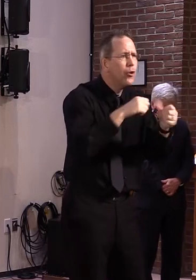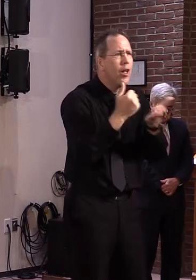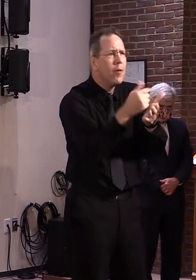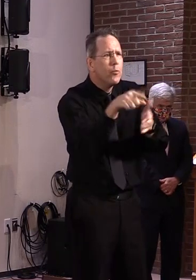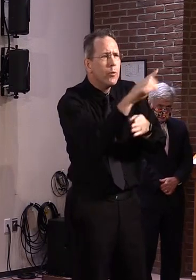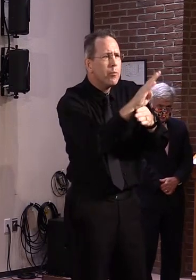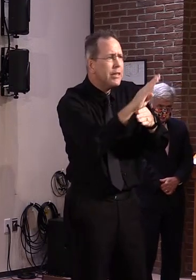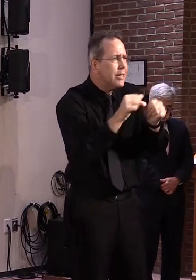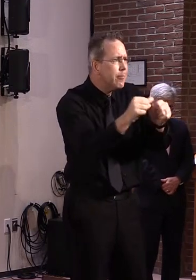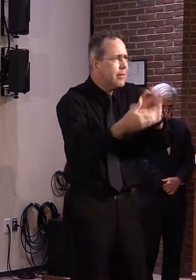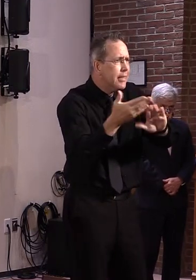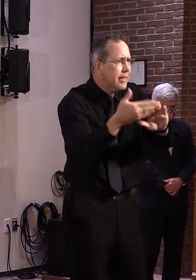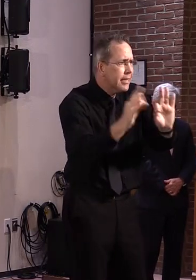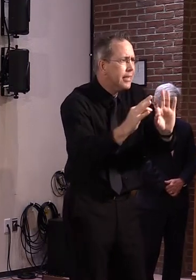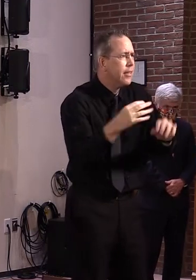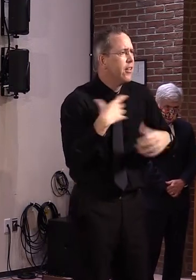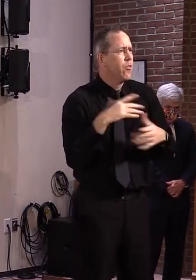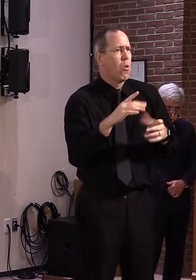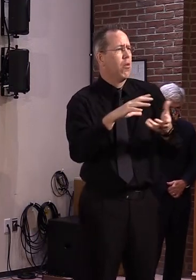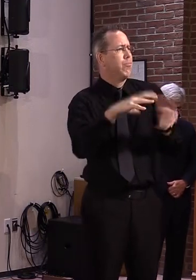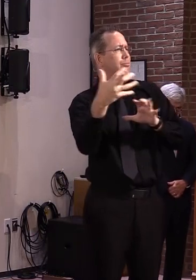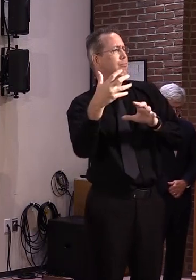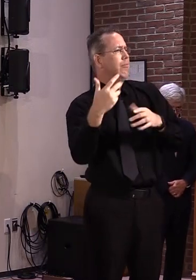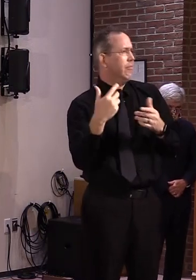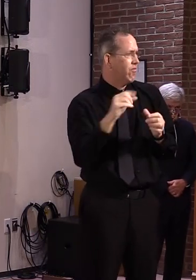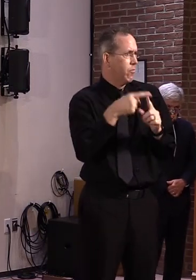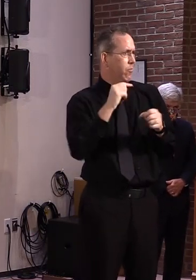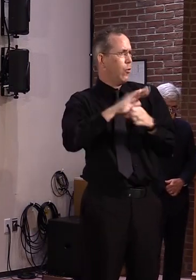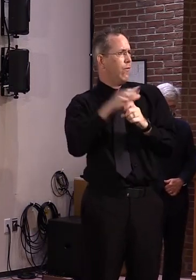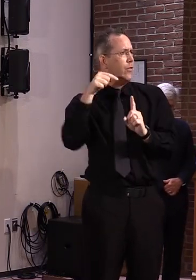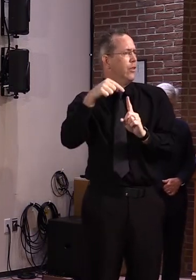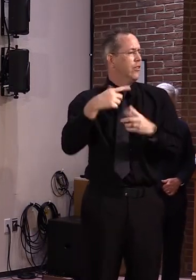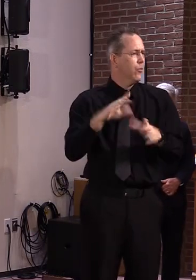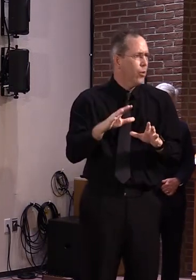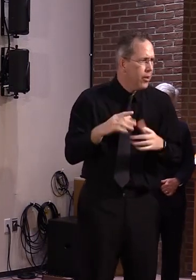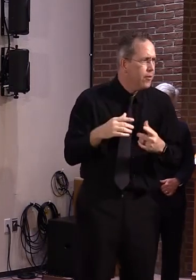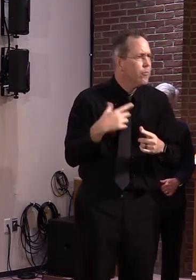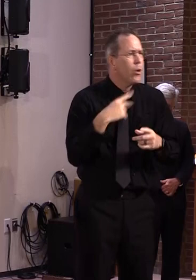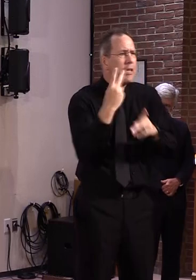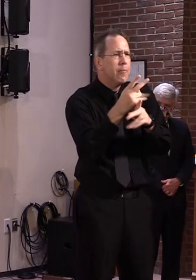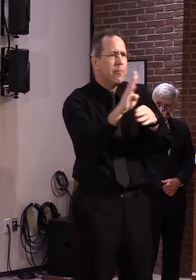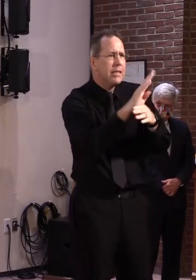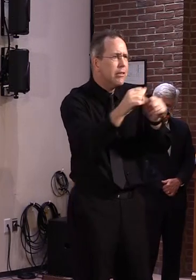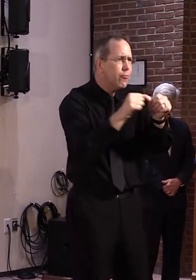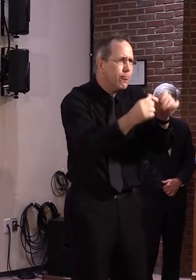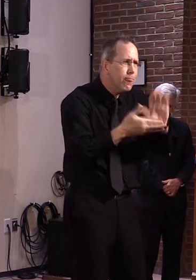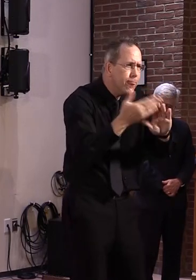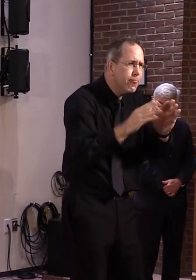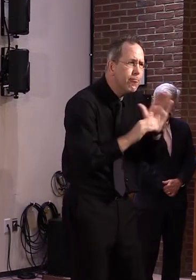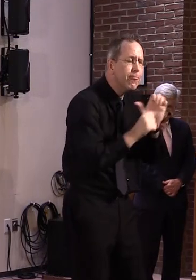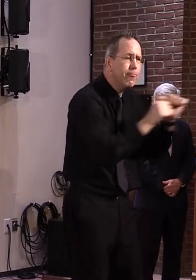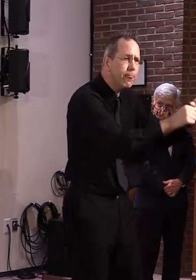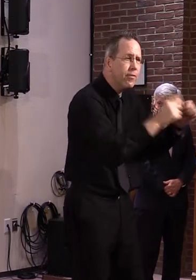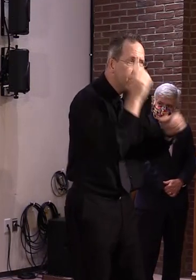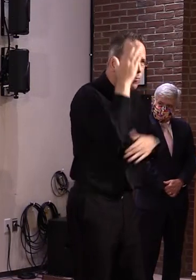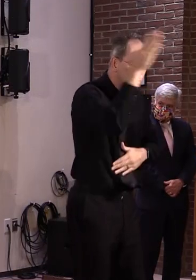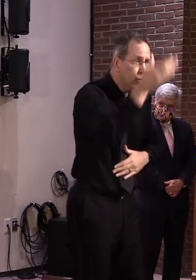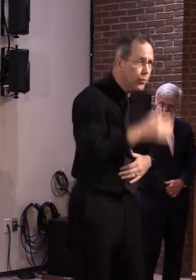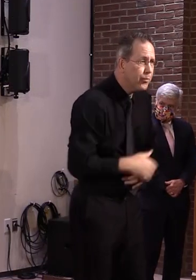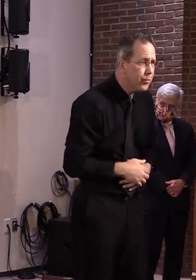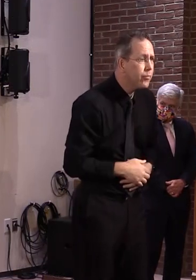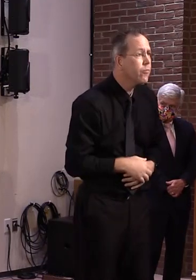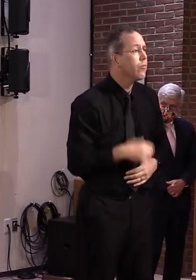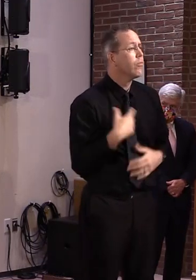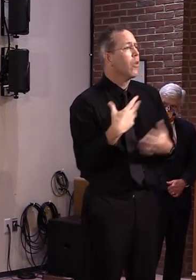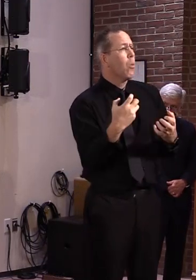so we can thrive in the future. Before I conclude, I want to especially thank and recognize those employers